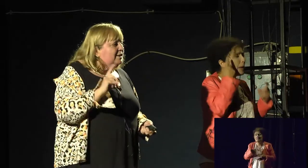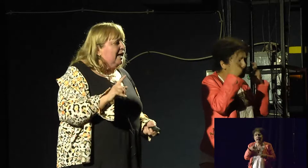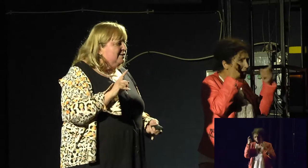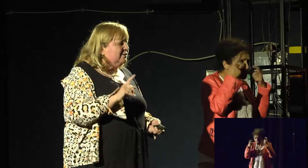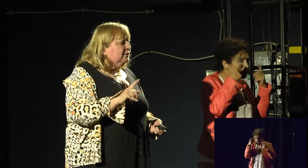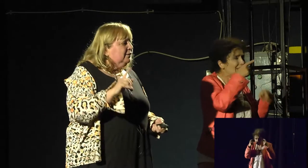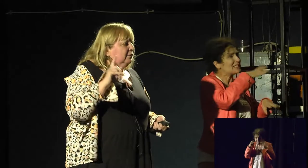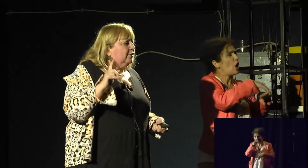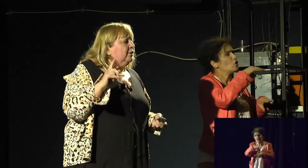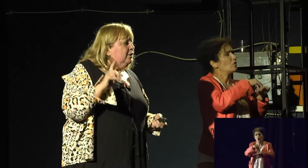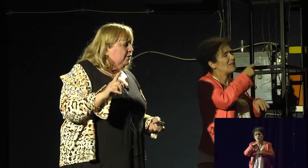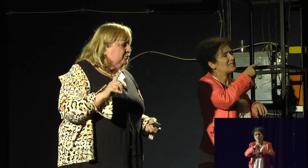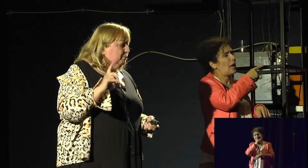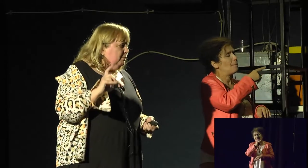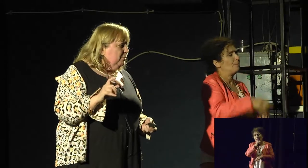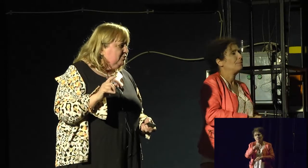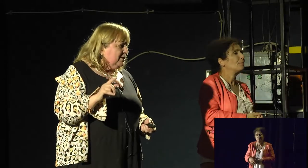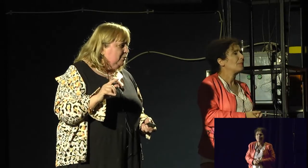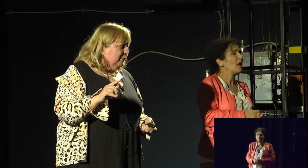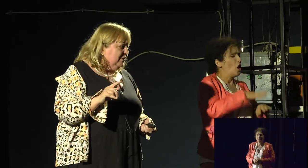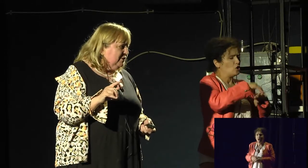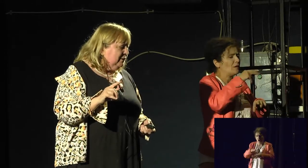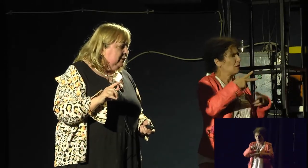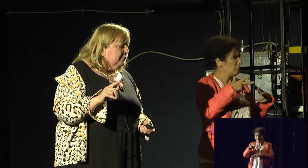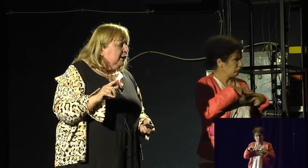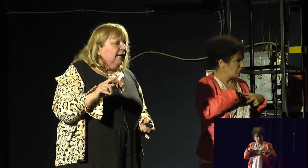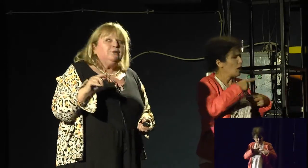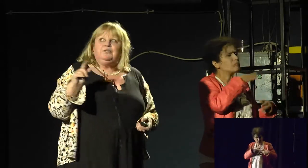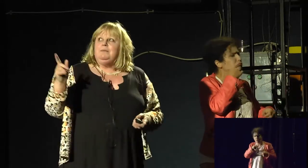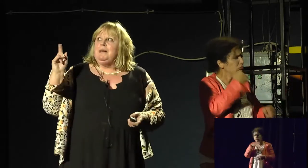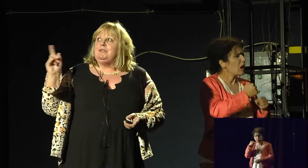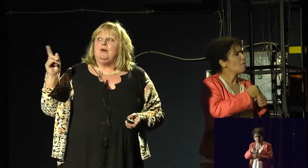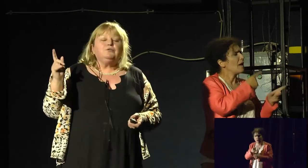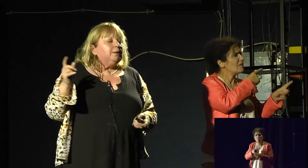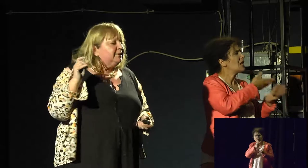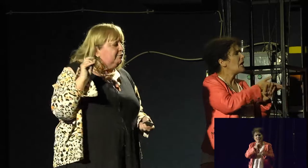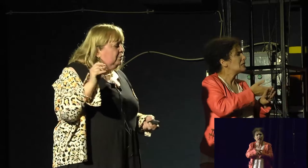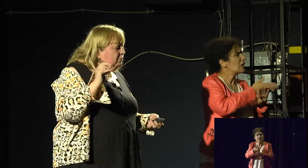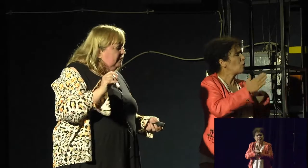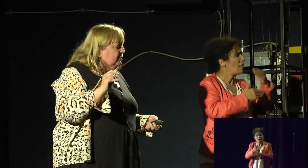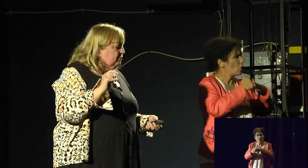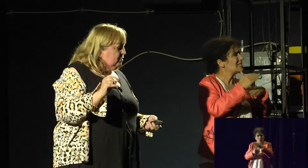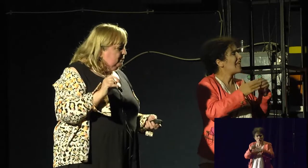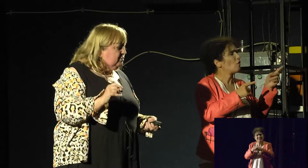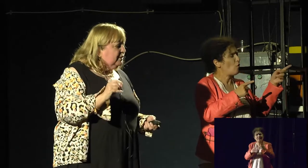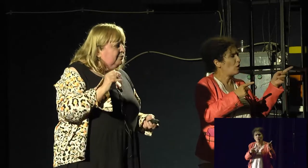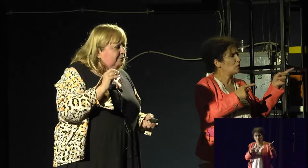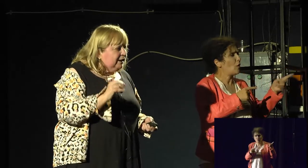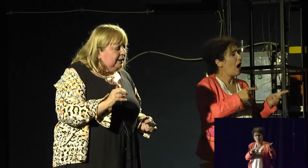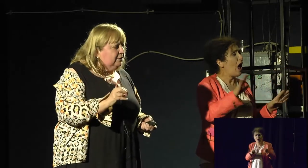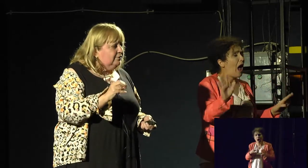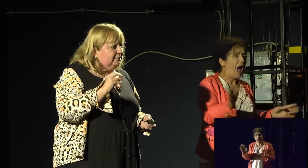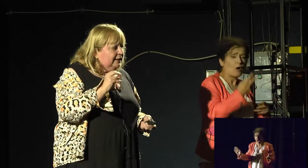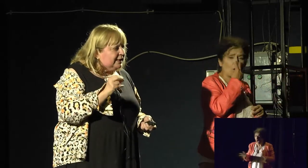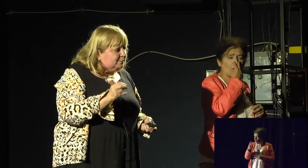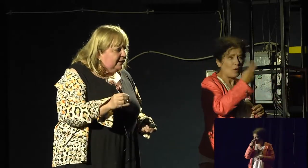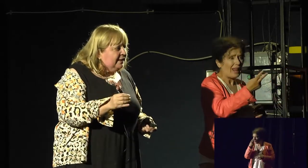Sweden really has done a lot to promote sexual pleasure. And you think maybe it goes far, but if you look into those books, they're